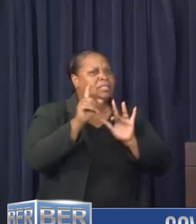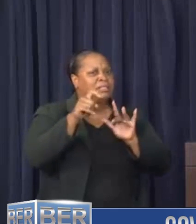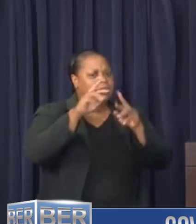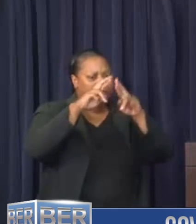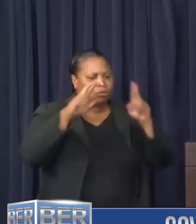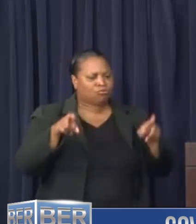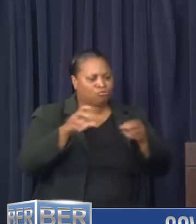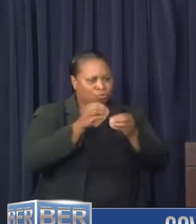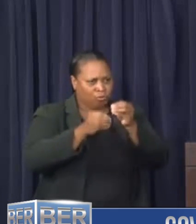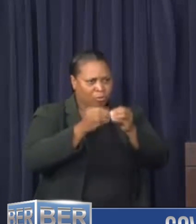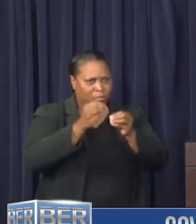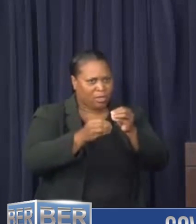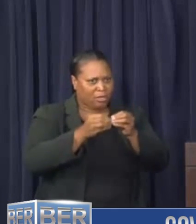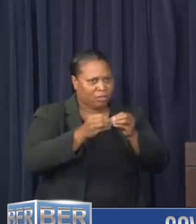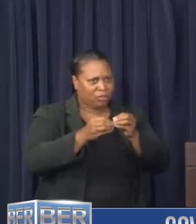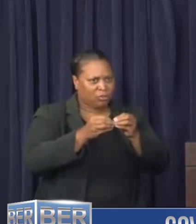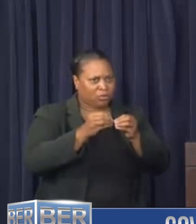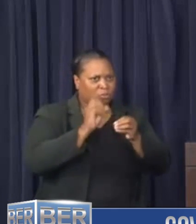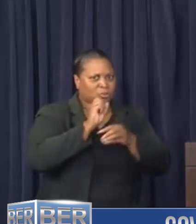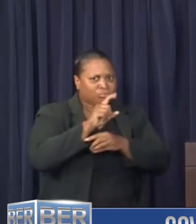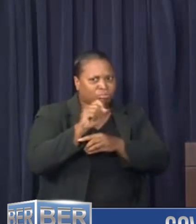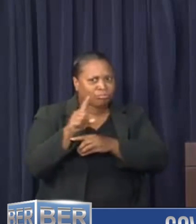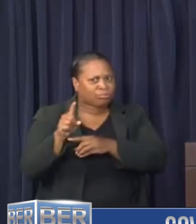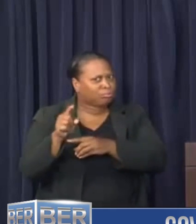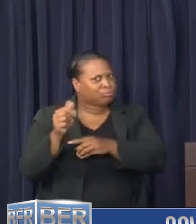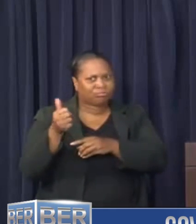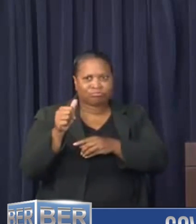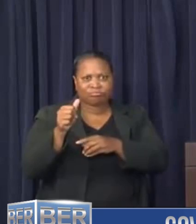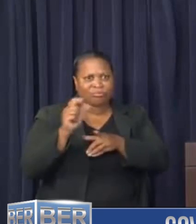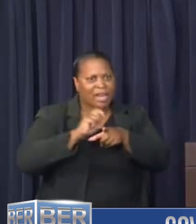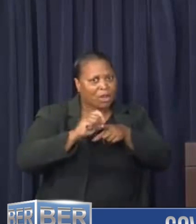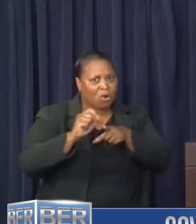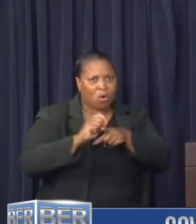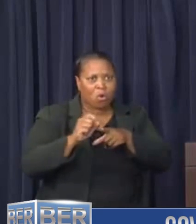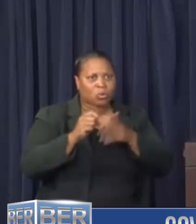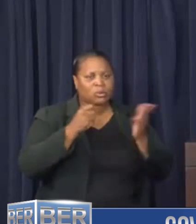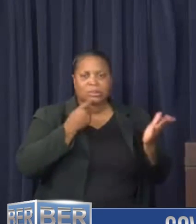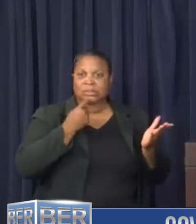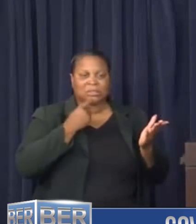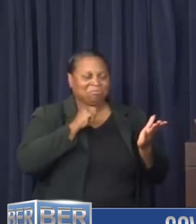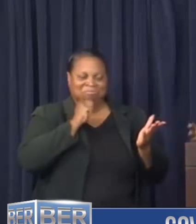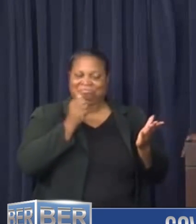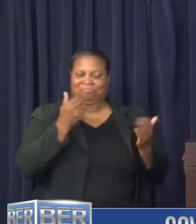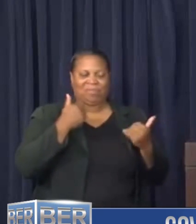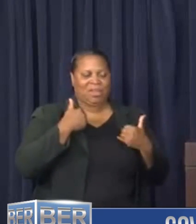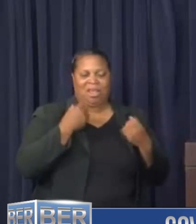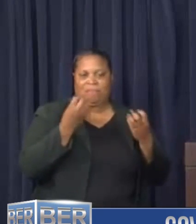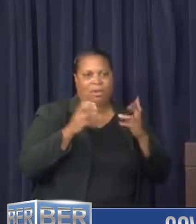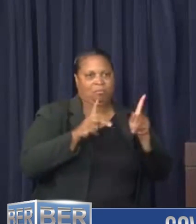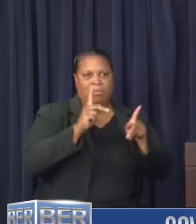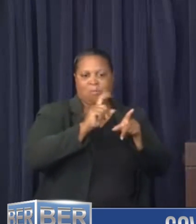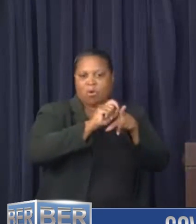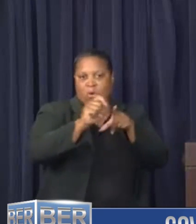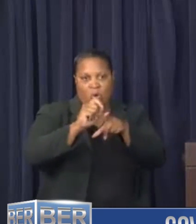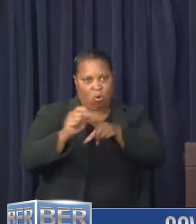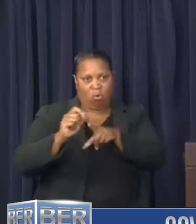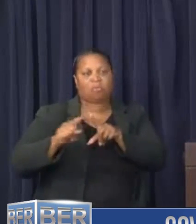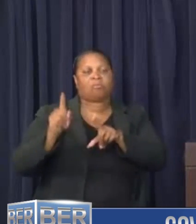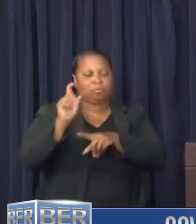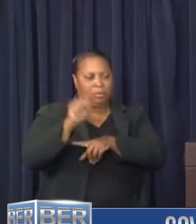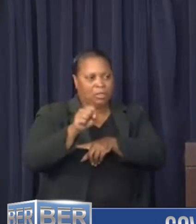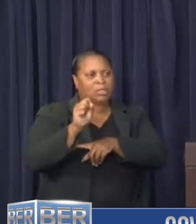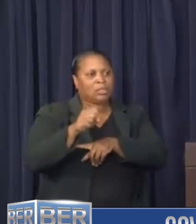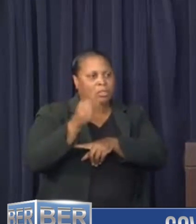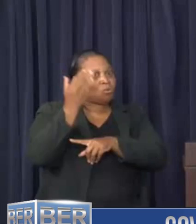was given out. Have you received any calls? I do not have the number of how many people have called. I do know that